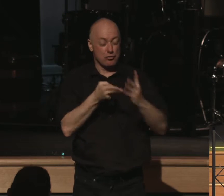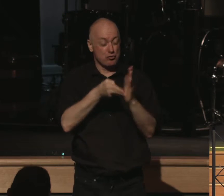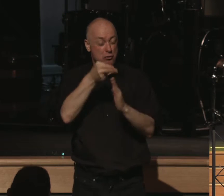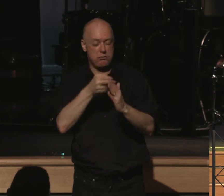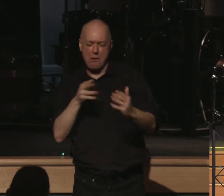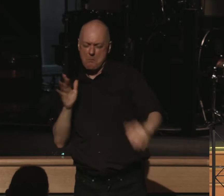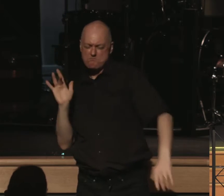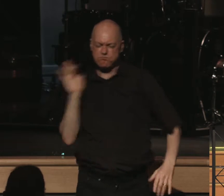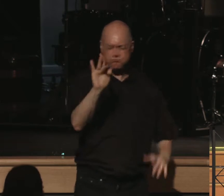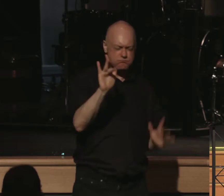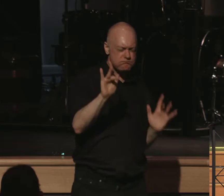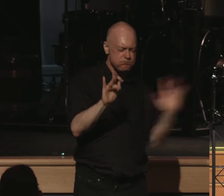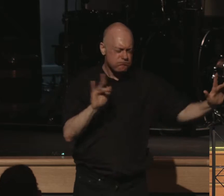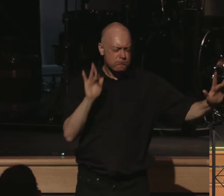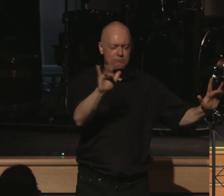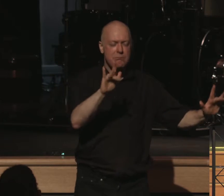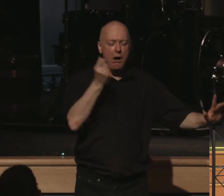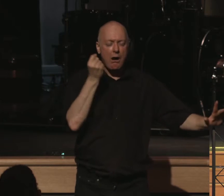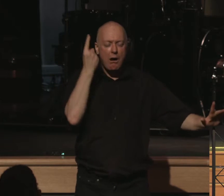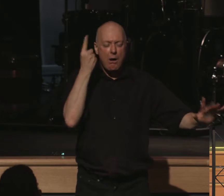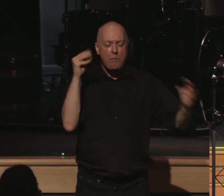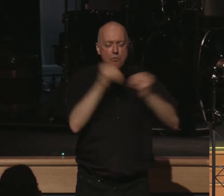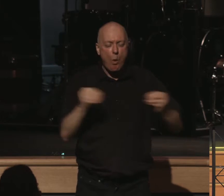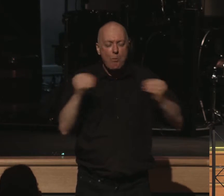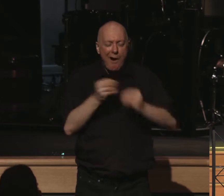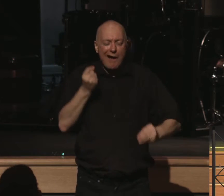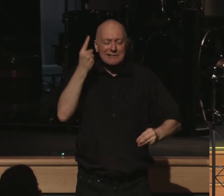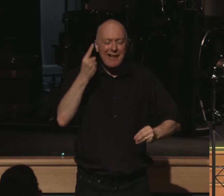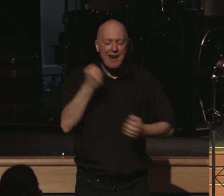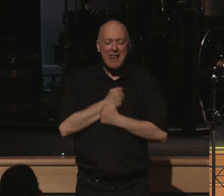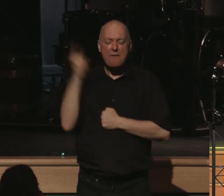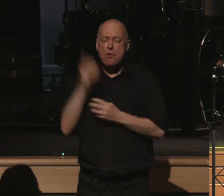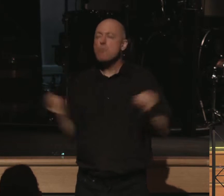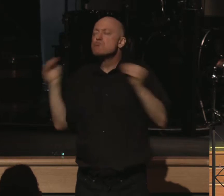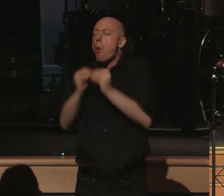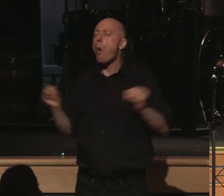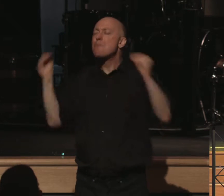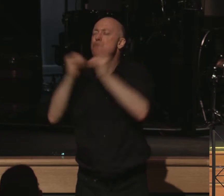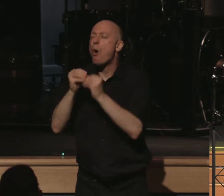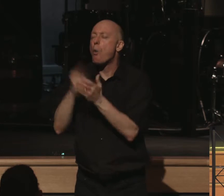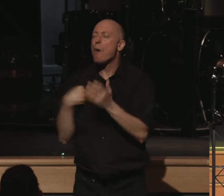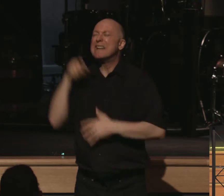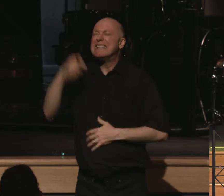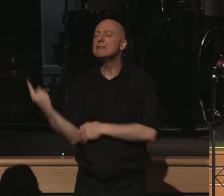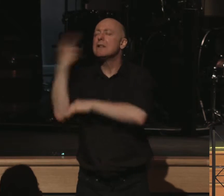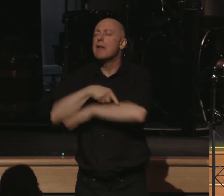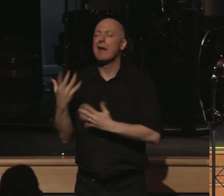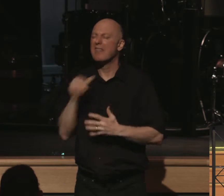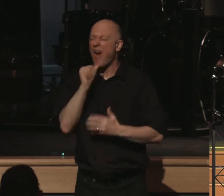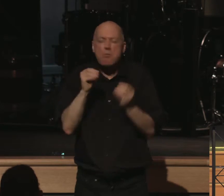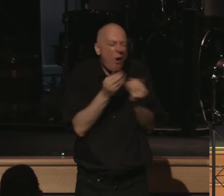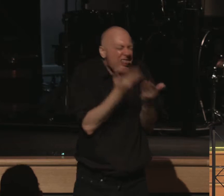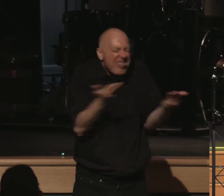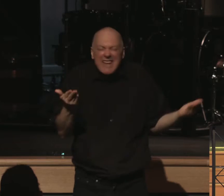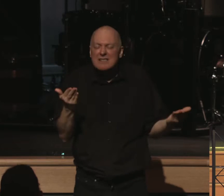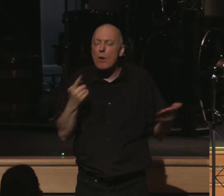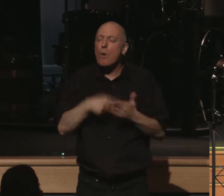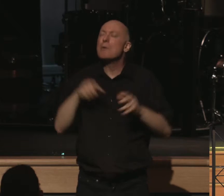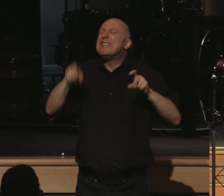That understand who you are more and more and begin to love you more and more. What we need today is not more things. What we need today is